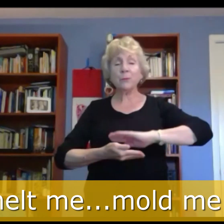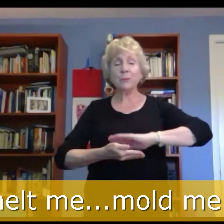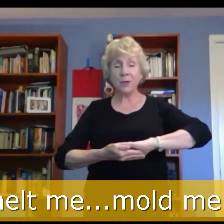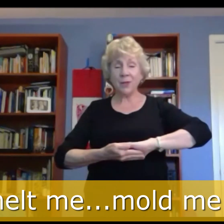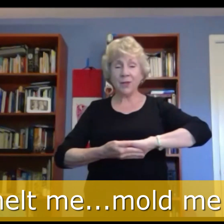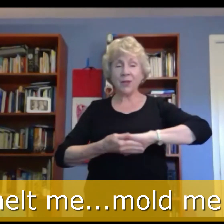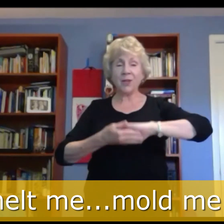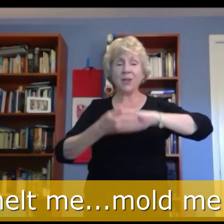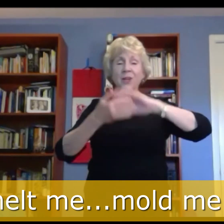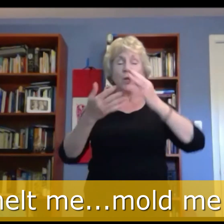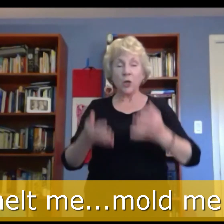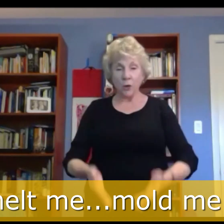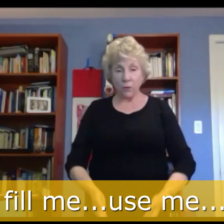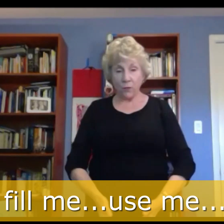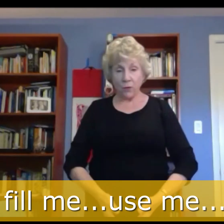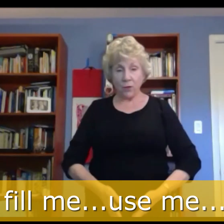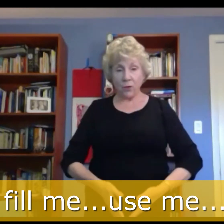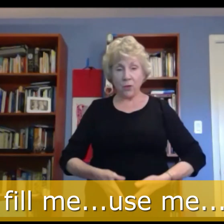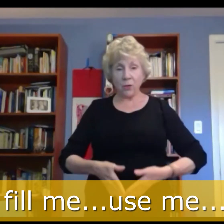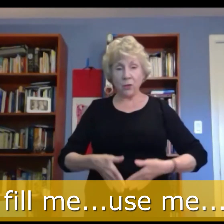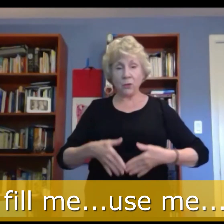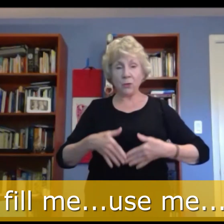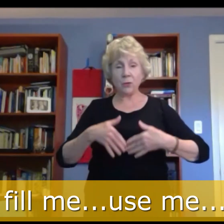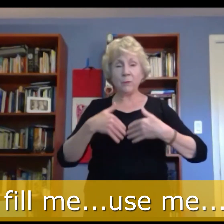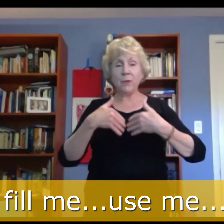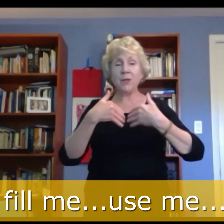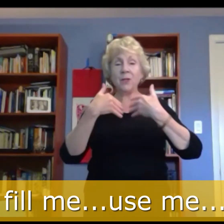forever, day Hail Thee